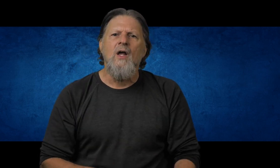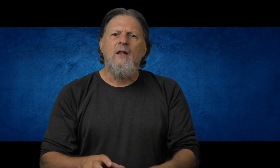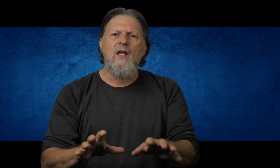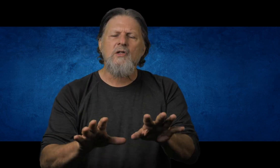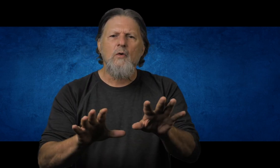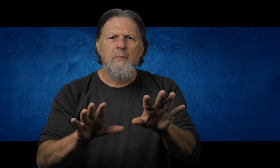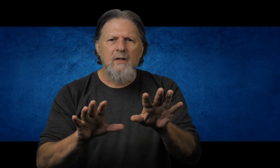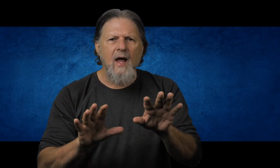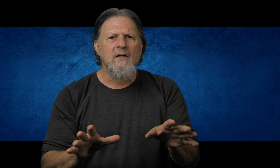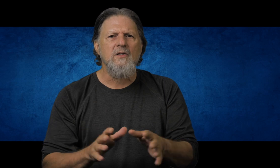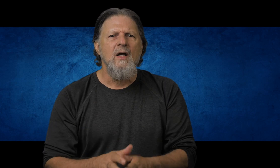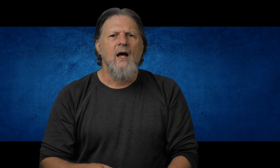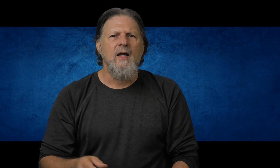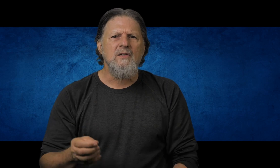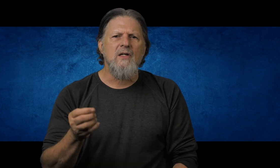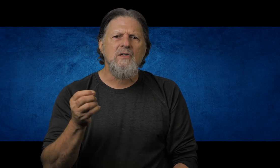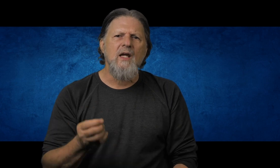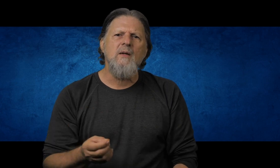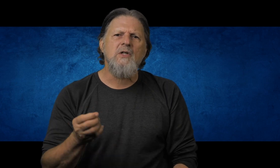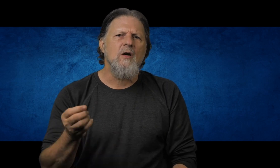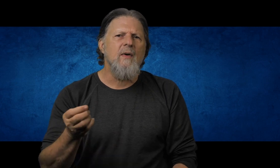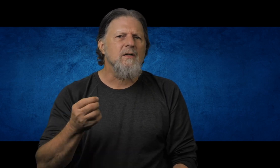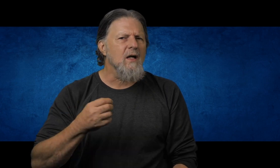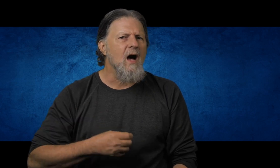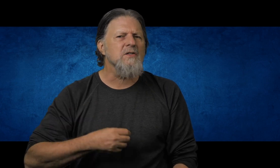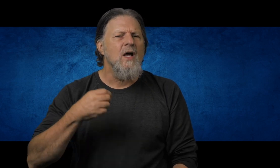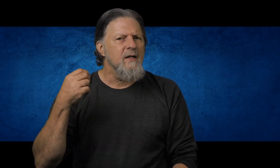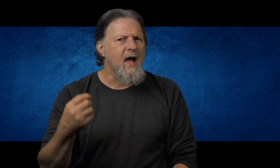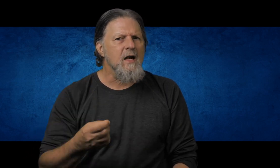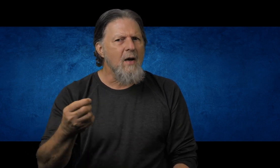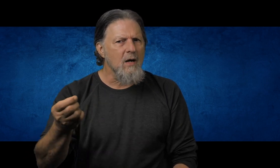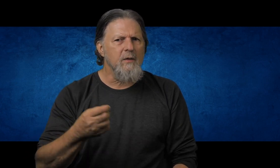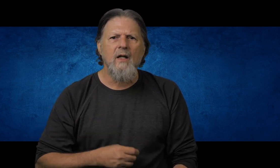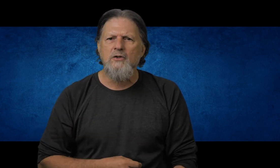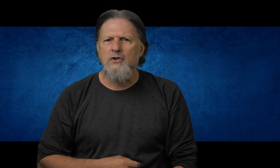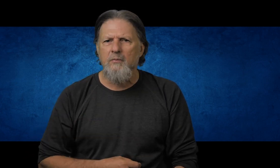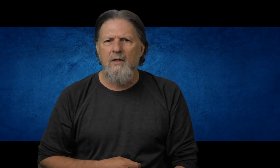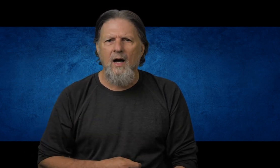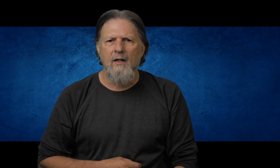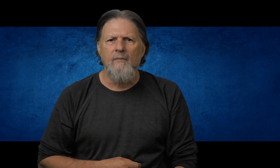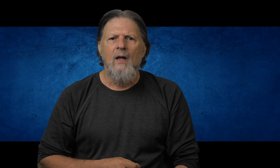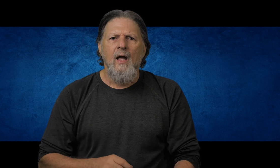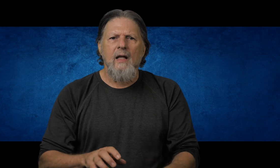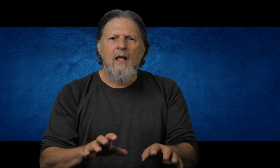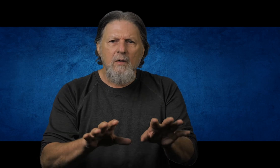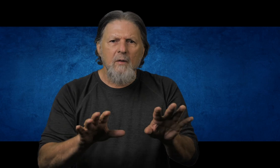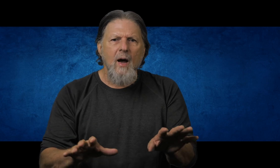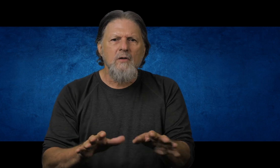This will protect us against his schemes that are meant to cause doubt about our relationship with God. And let me remind you